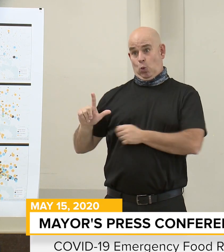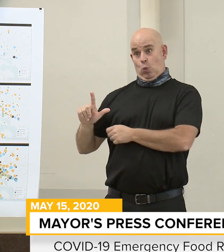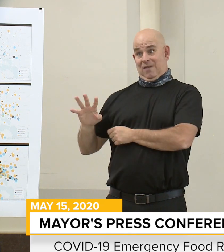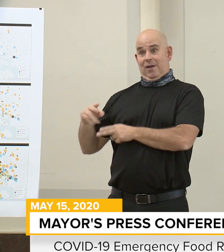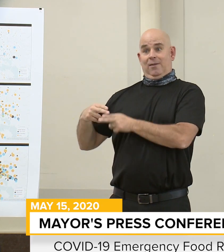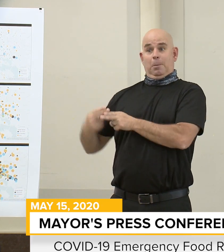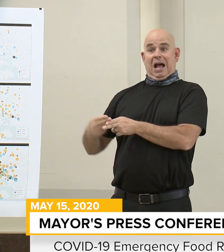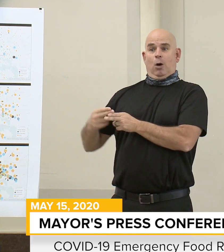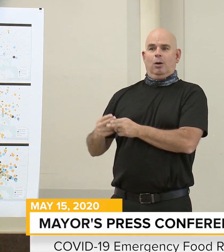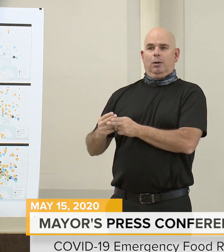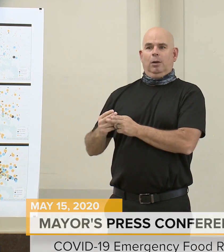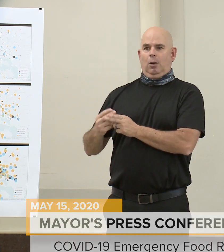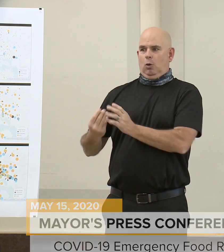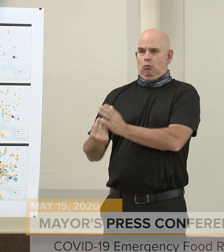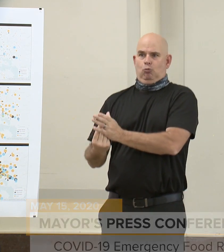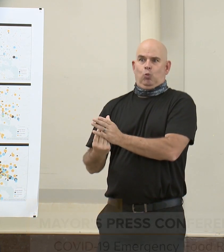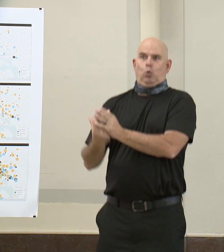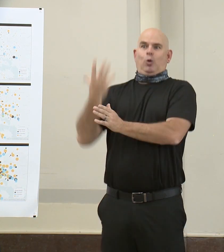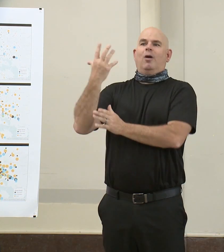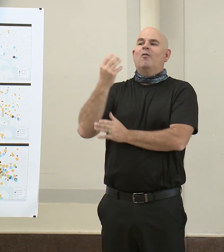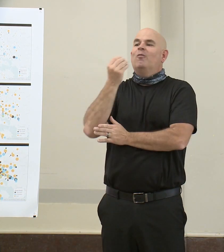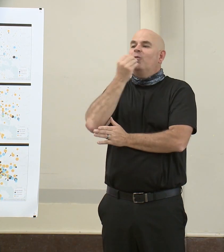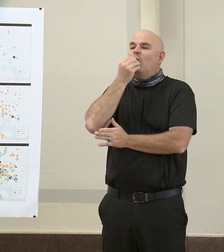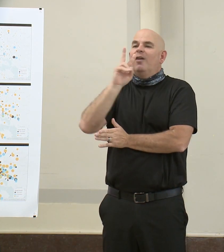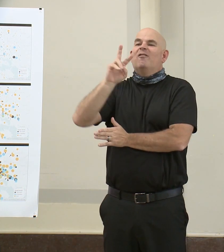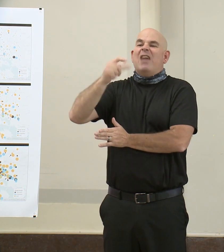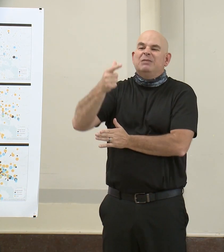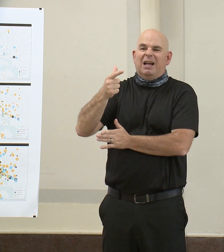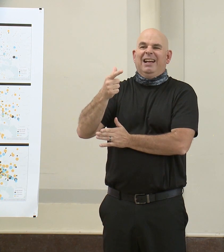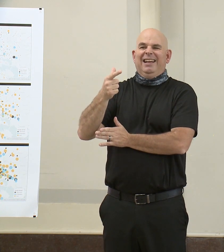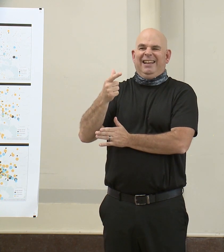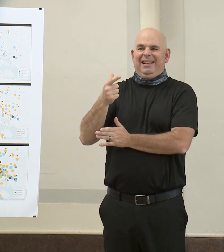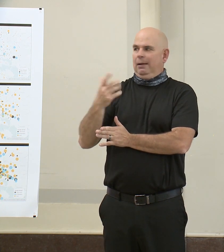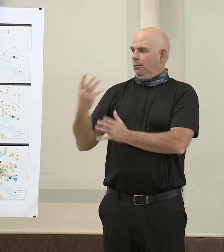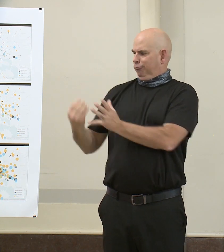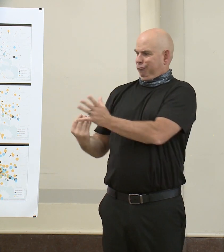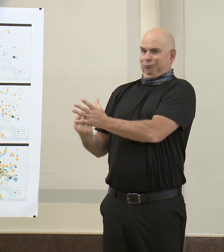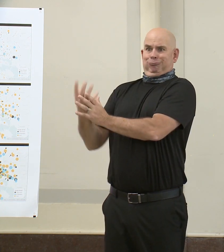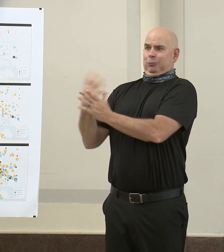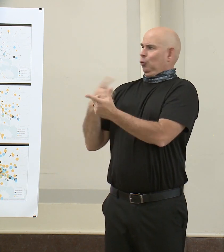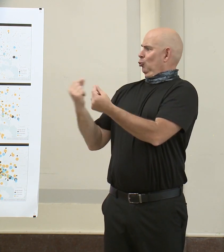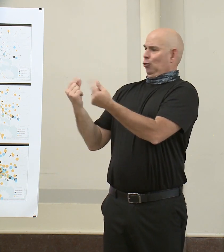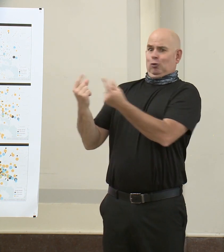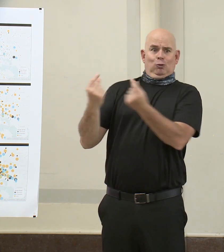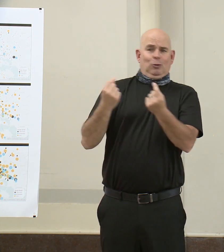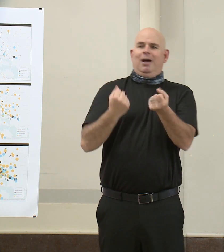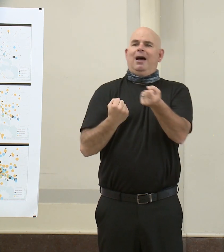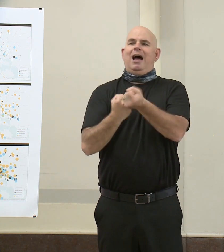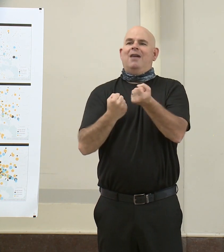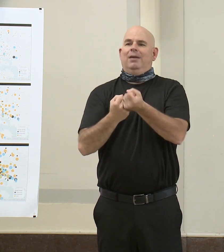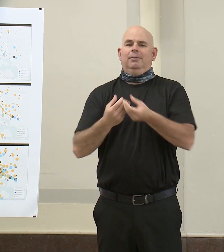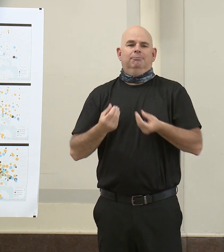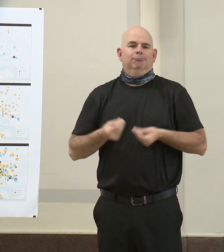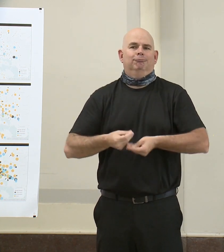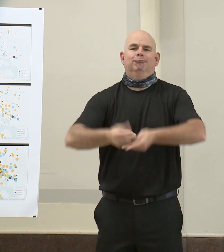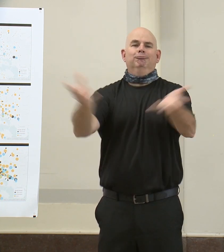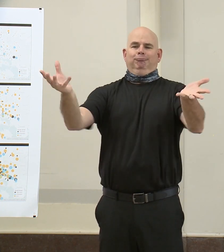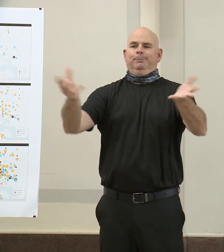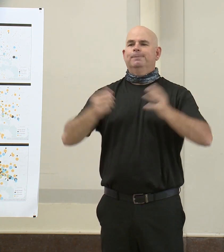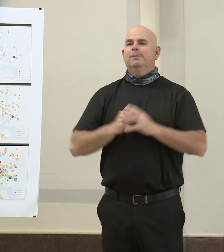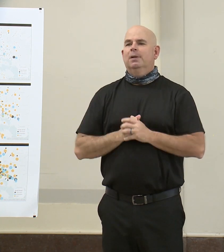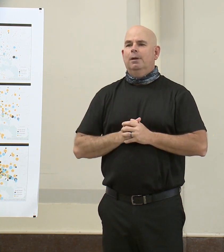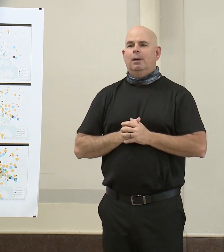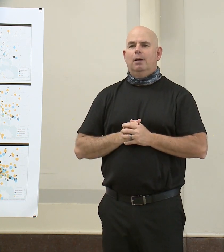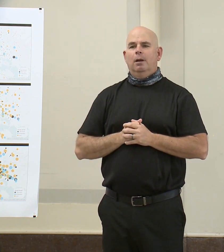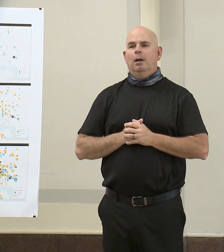vegetables complement our shelf-stable grocery boxes. We're able to do this, again, at no cost